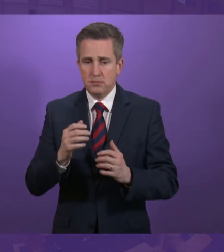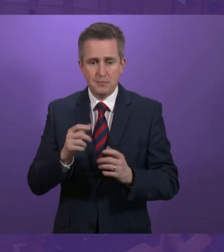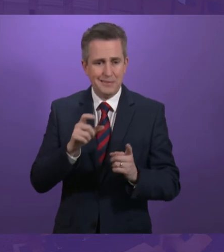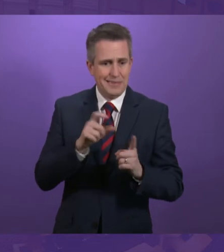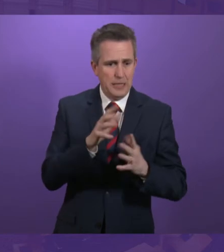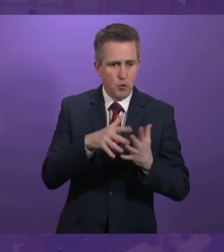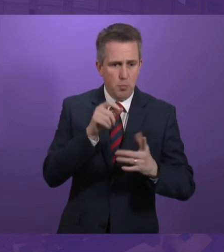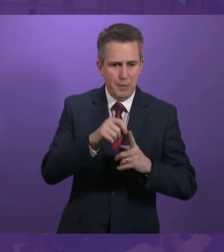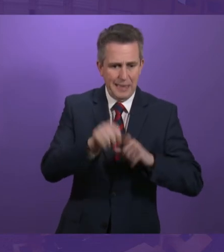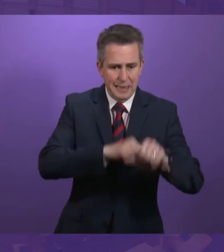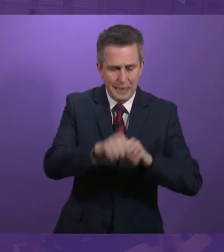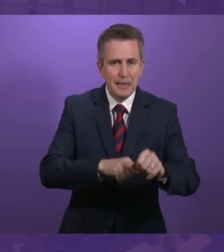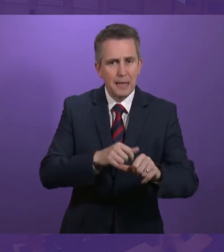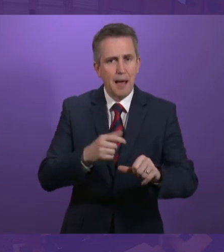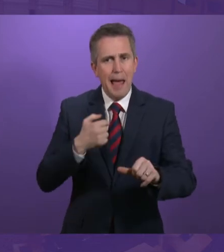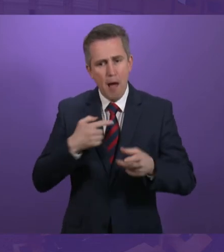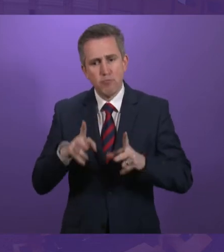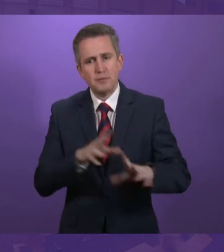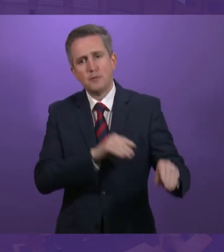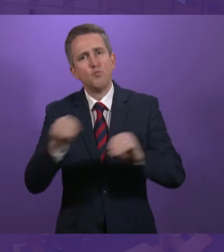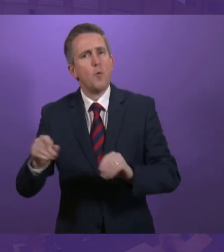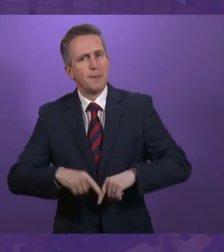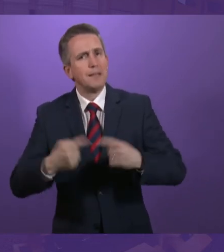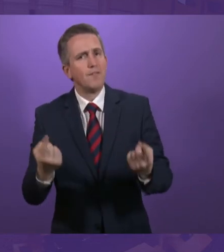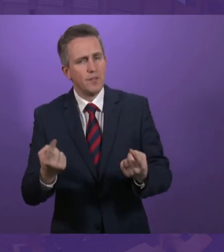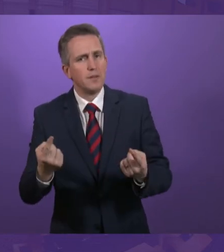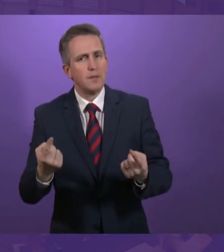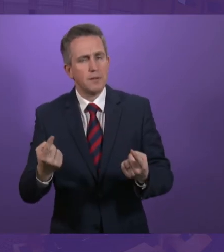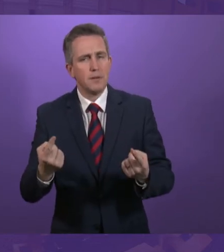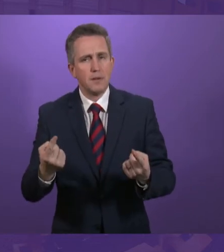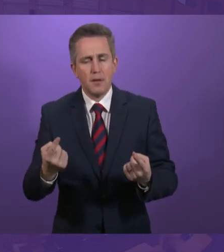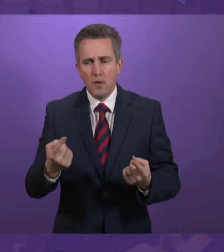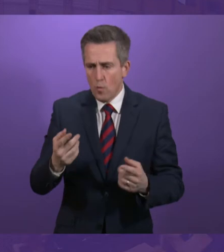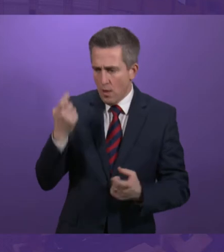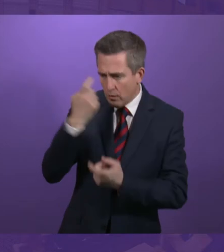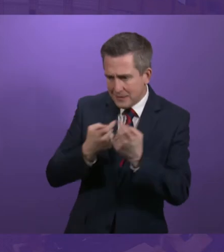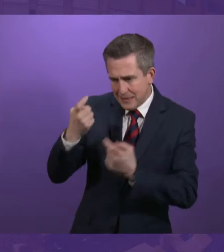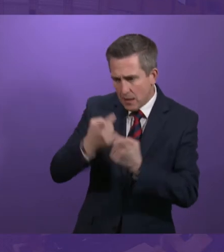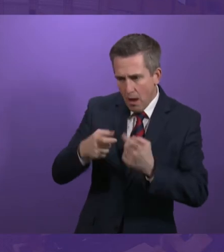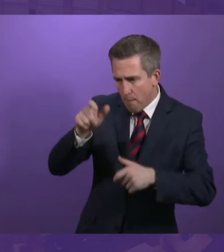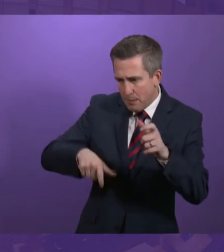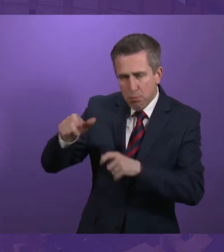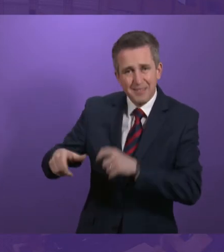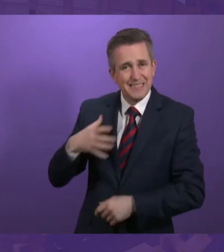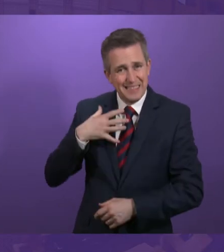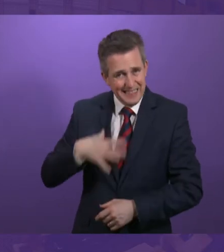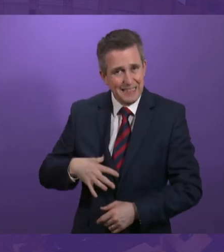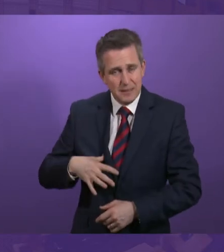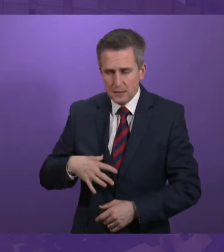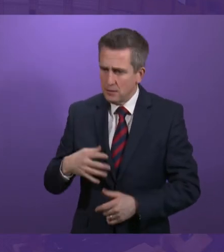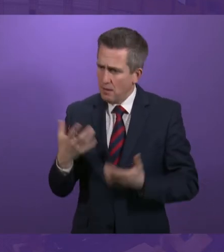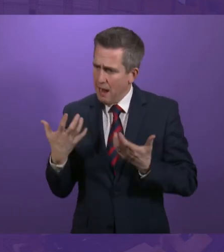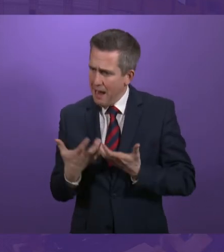DWP migration. So our case transfers will be based on the needs of people with lived experience of the current